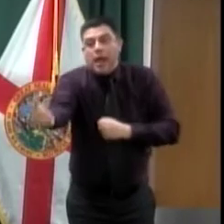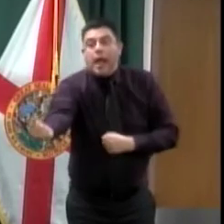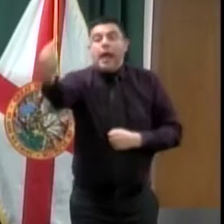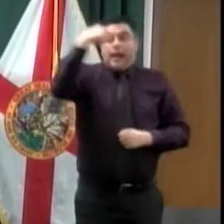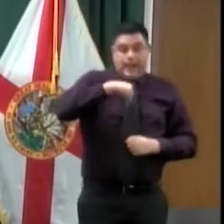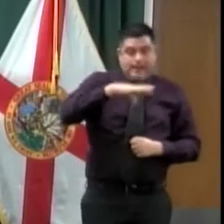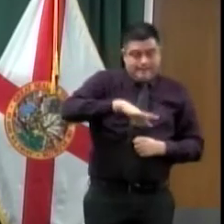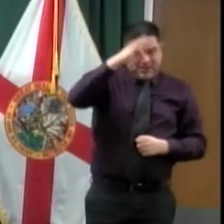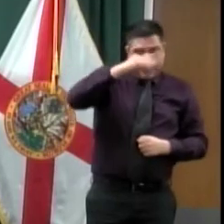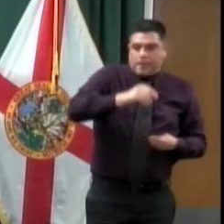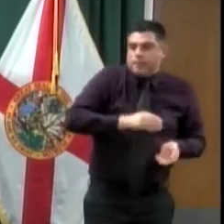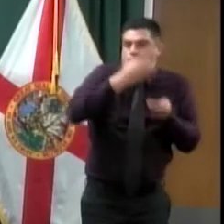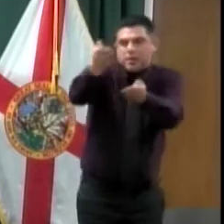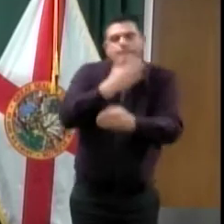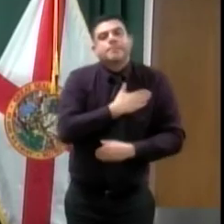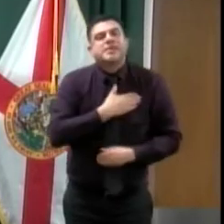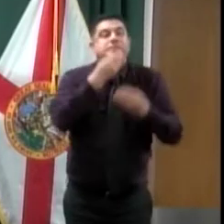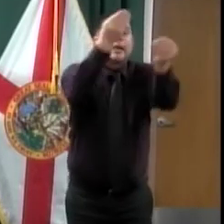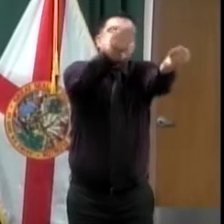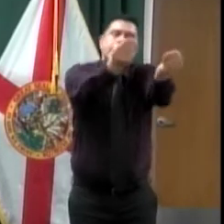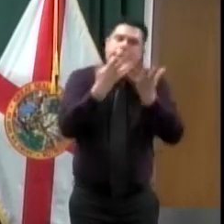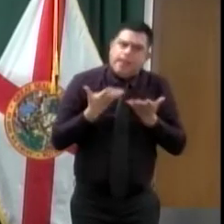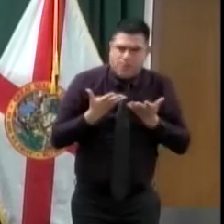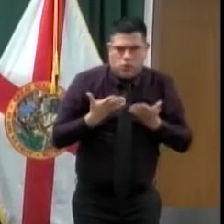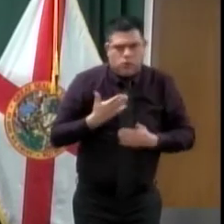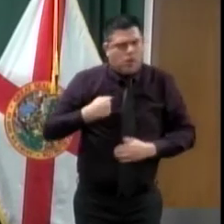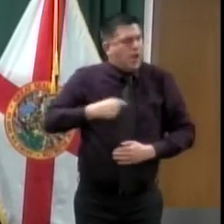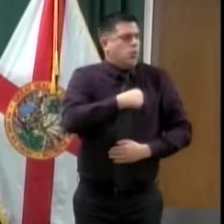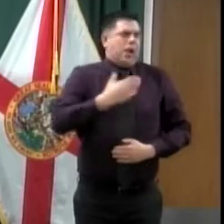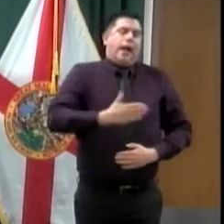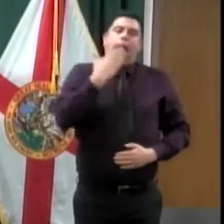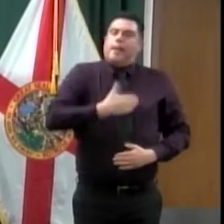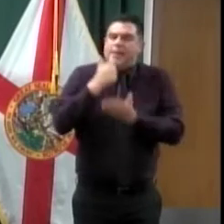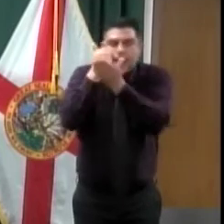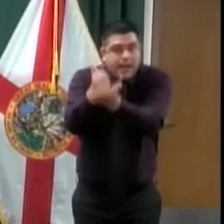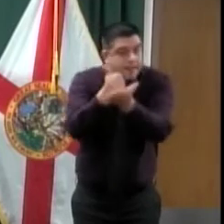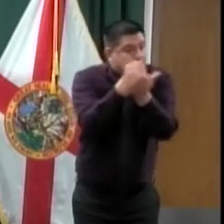Delano, do you have anything? Yes, you said everything. Okay. All right. Thank you very much.